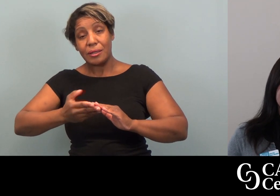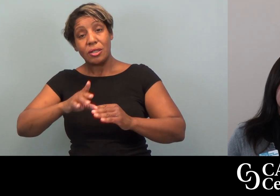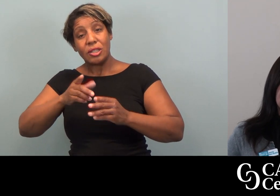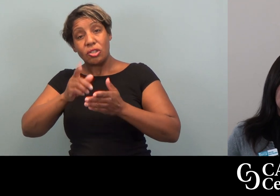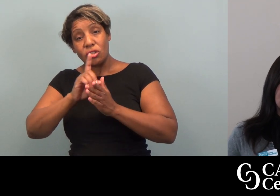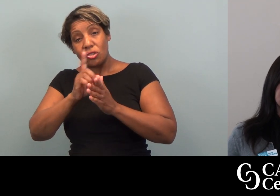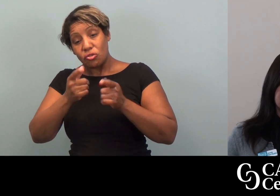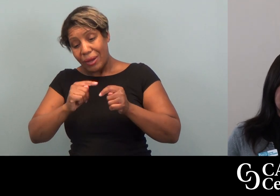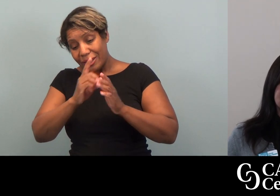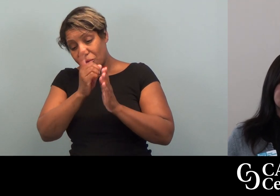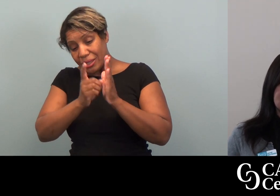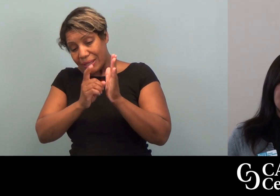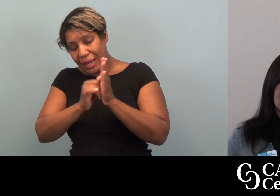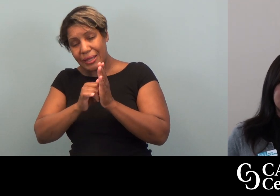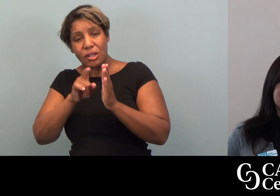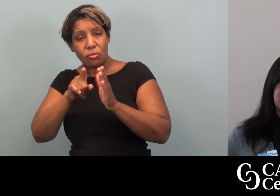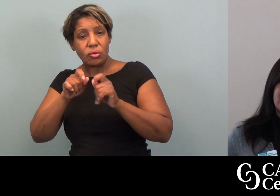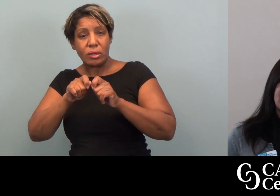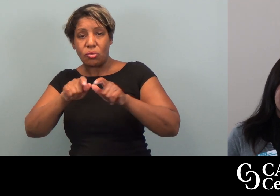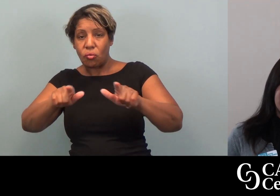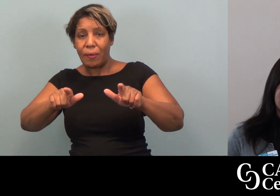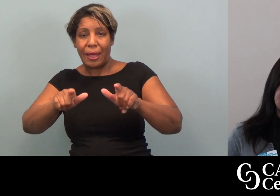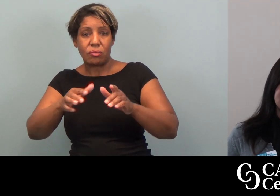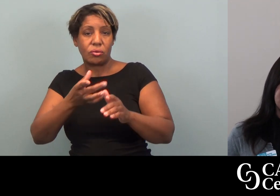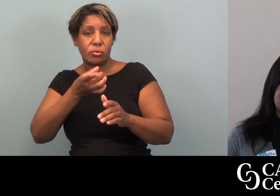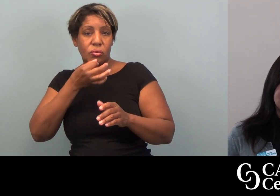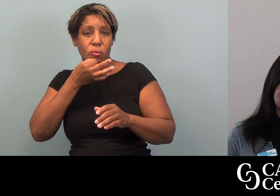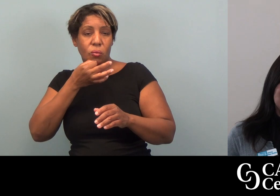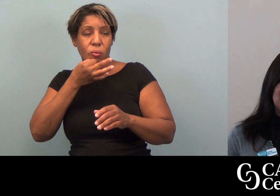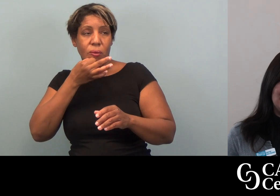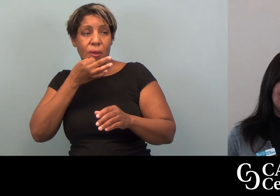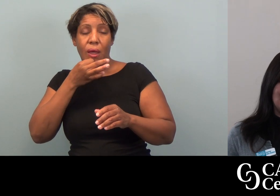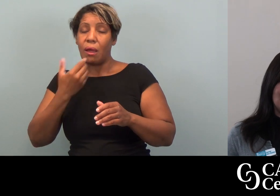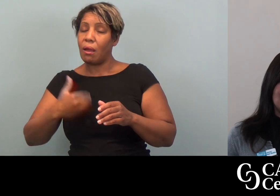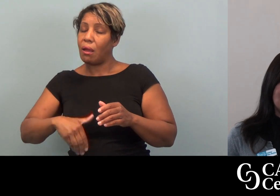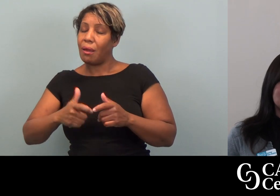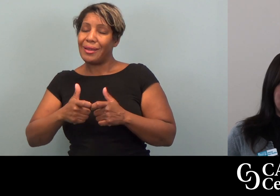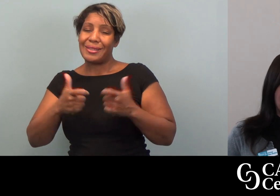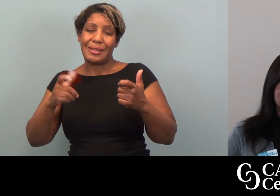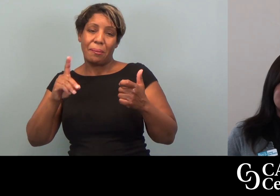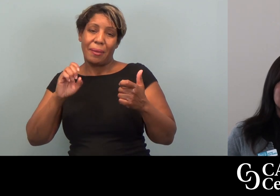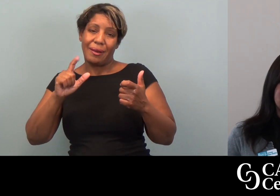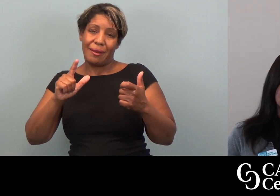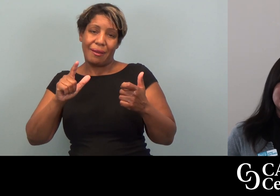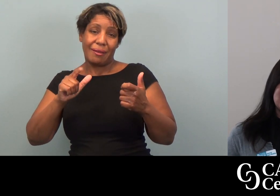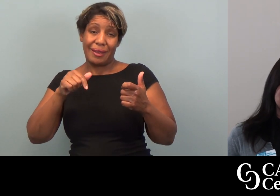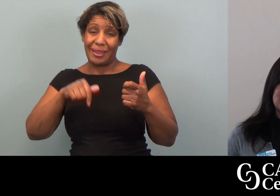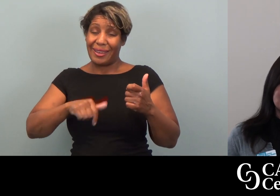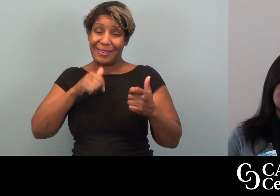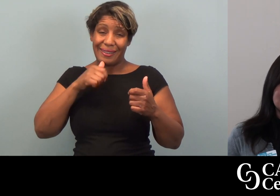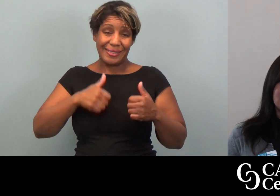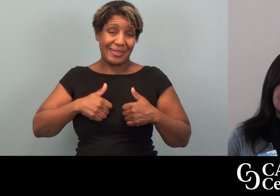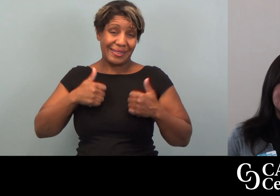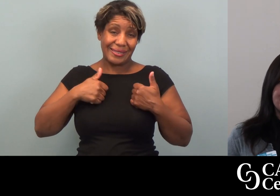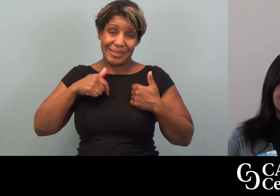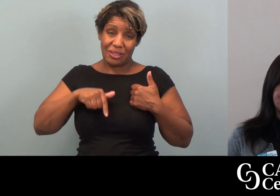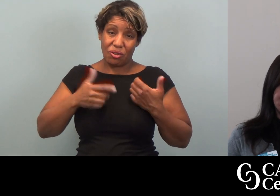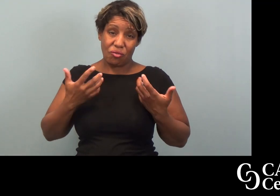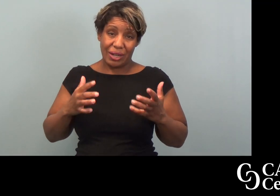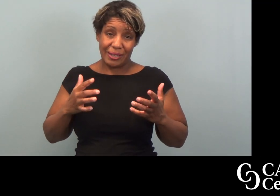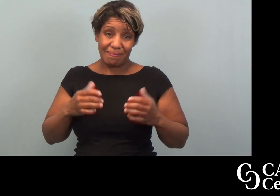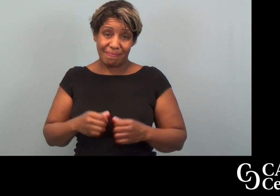at large. So trying to design that, we should roll that out very soon. It's a big deal because it doesn't exist here.